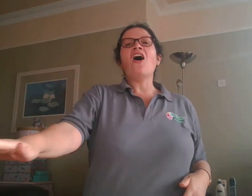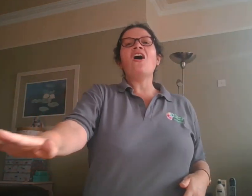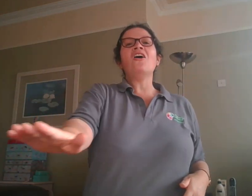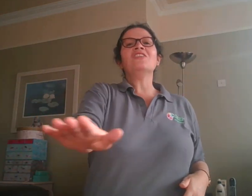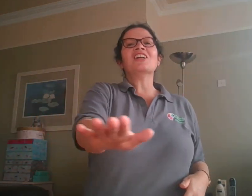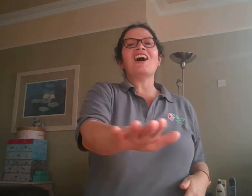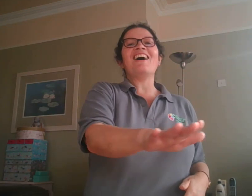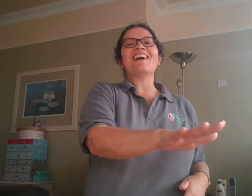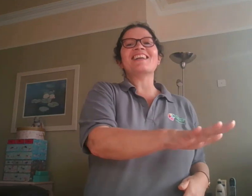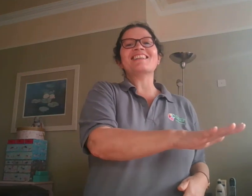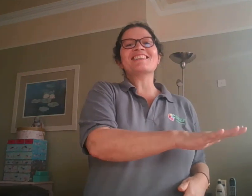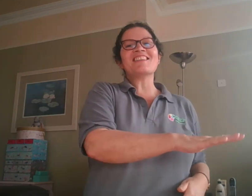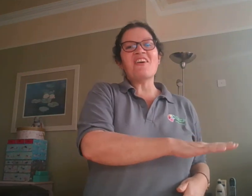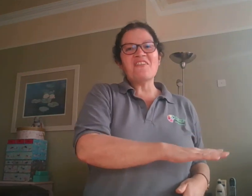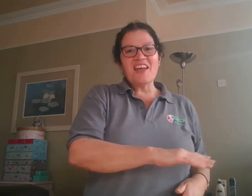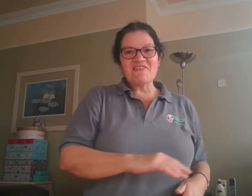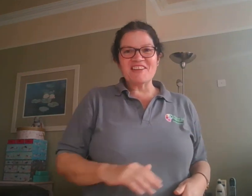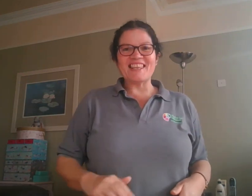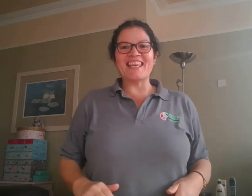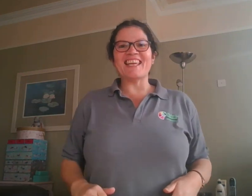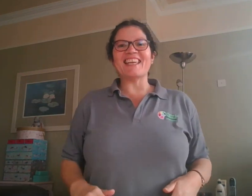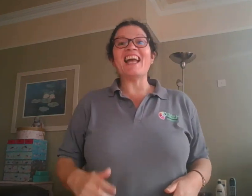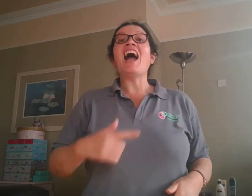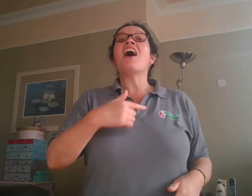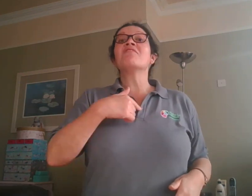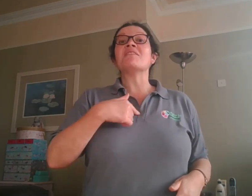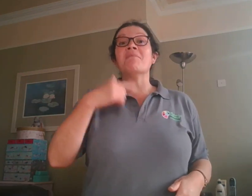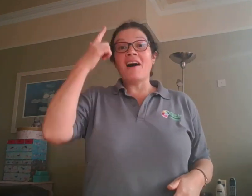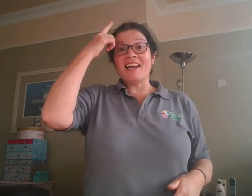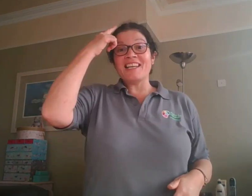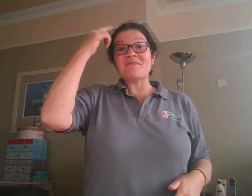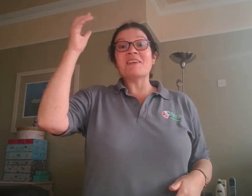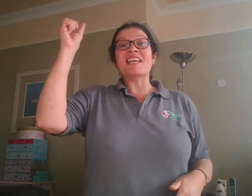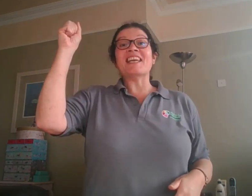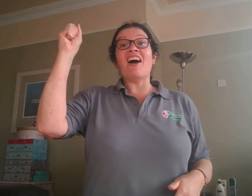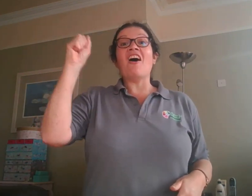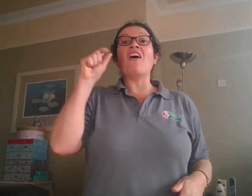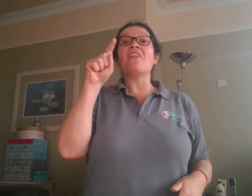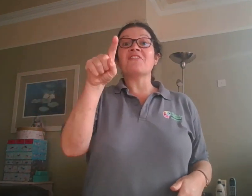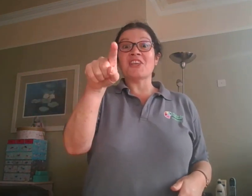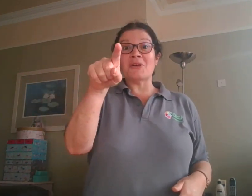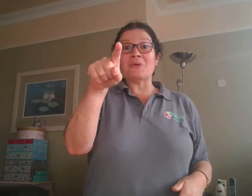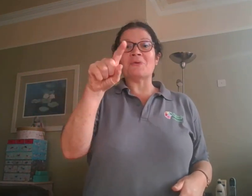All kinds of everything, remind me of you.